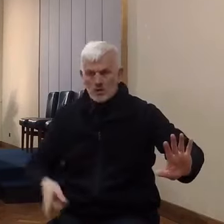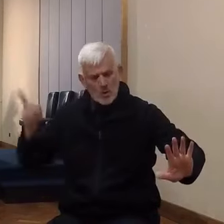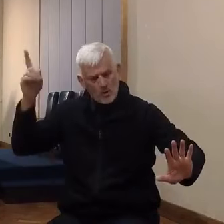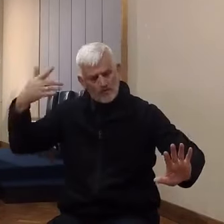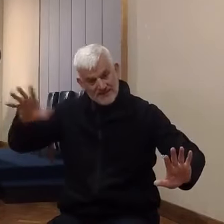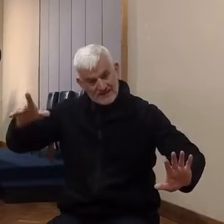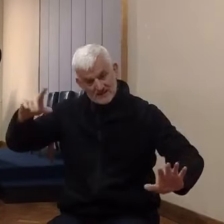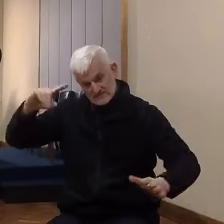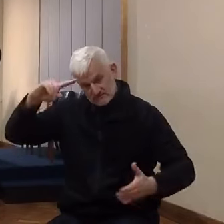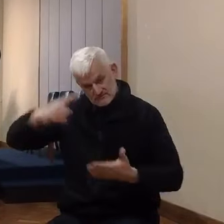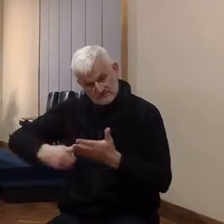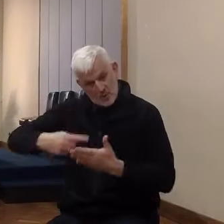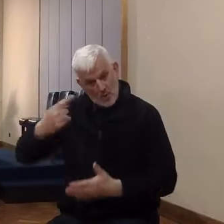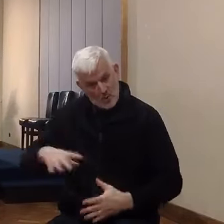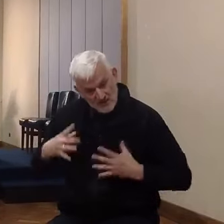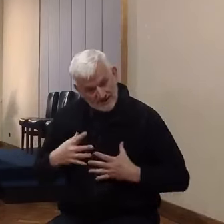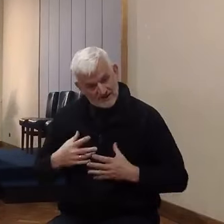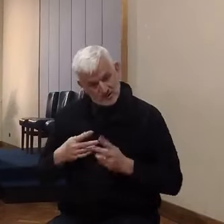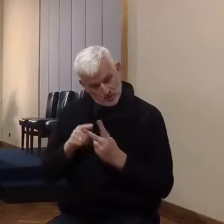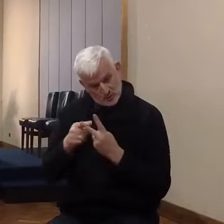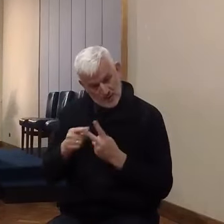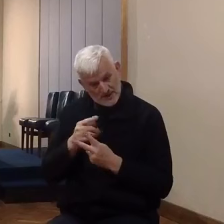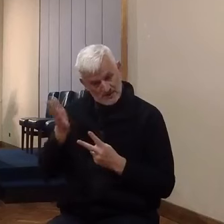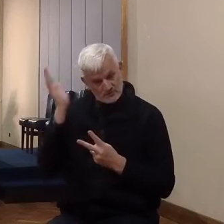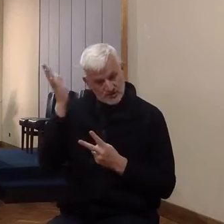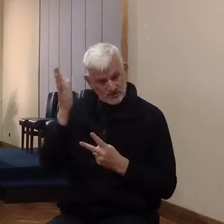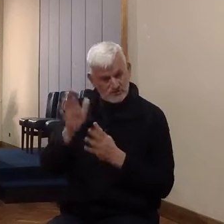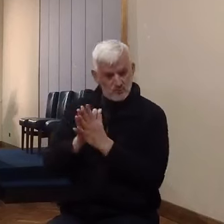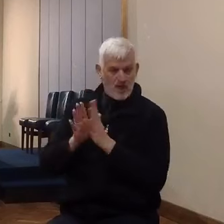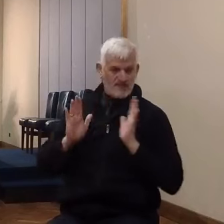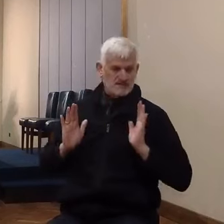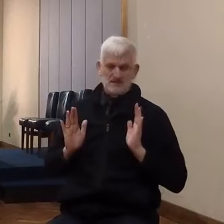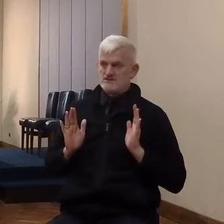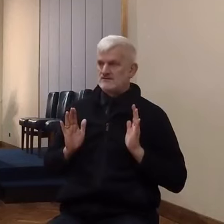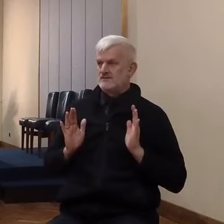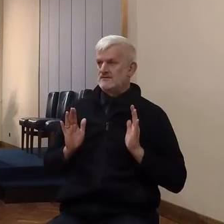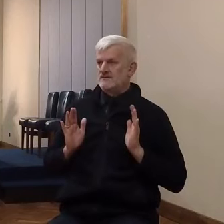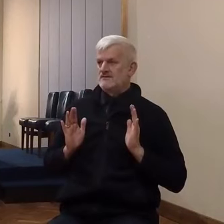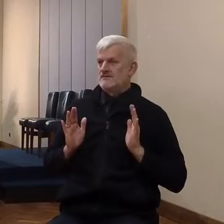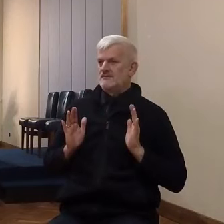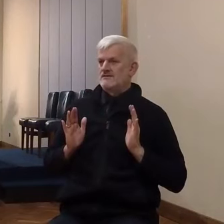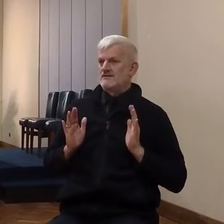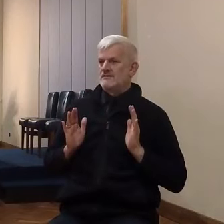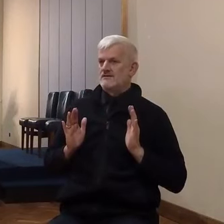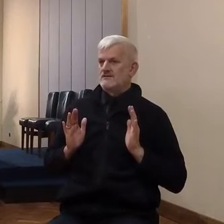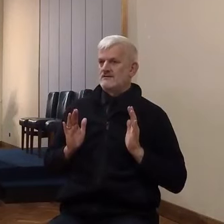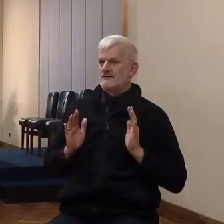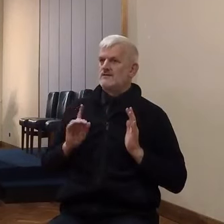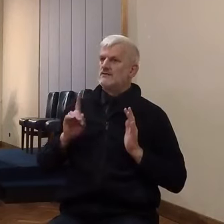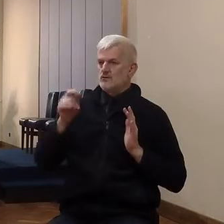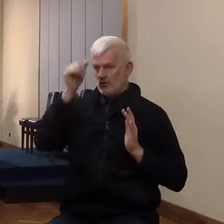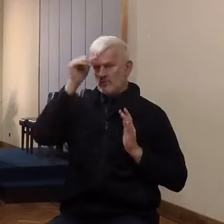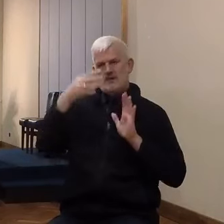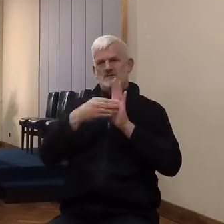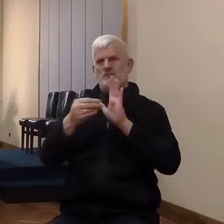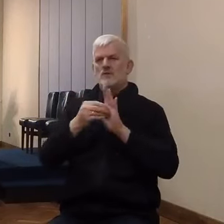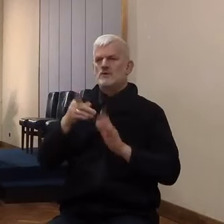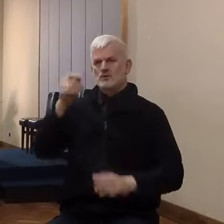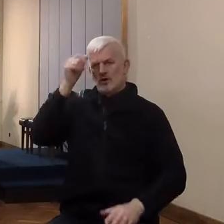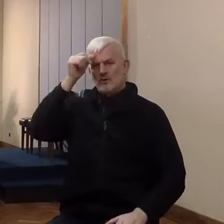today but in the old days, everybody knew this, the civil service had a rule. The civil